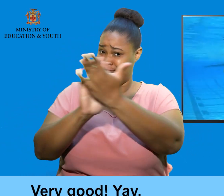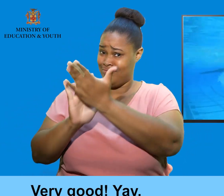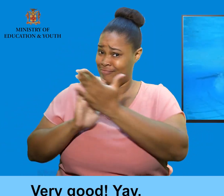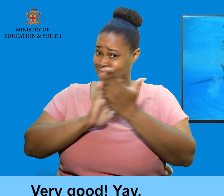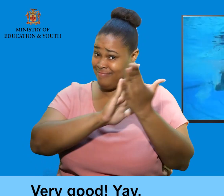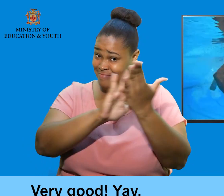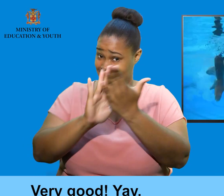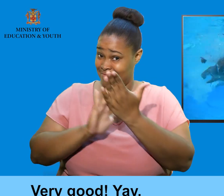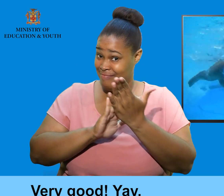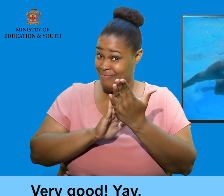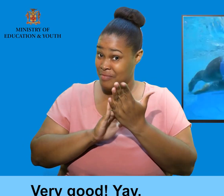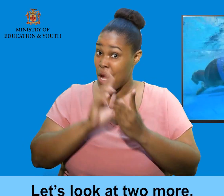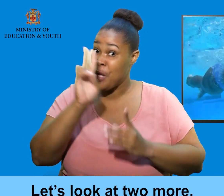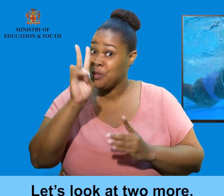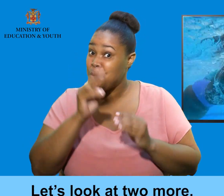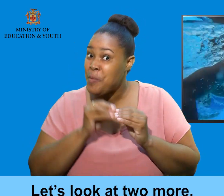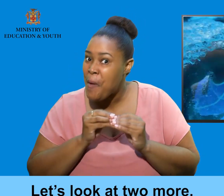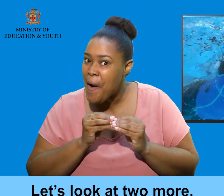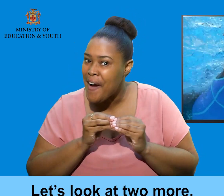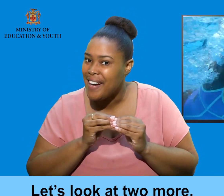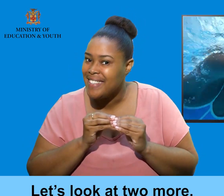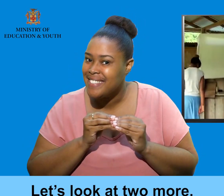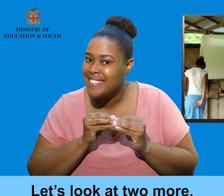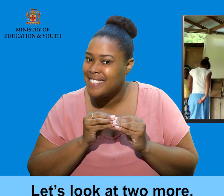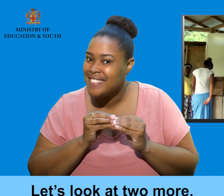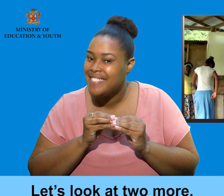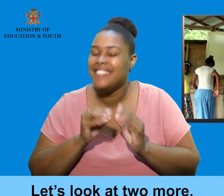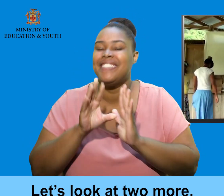Very good. Yay. Let us look at two more.